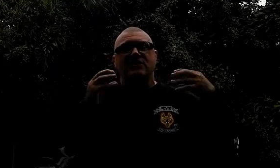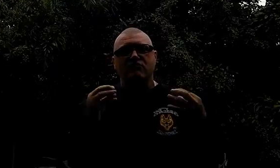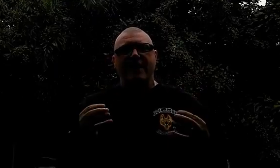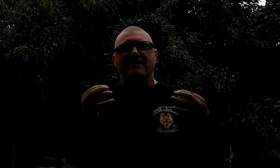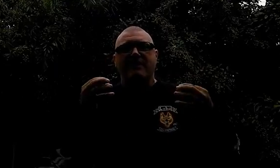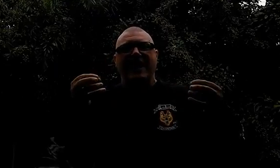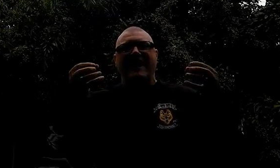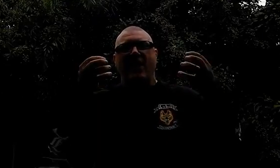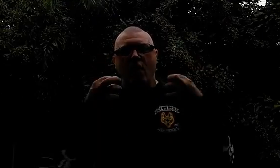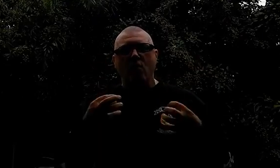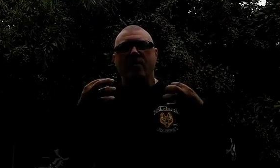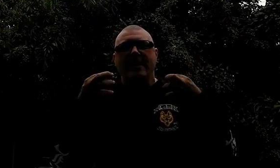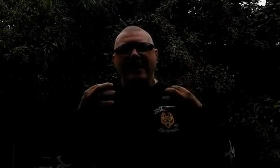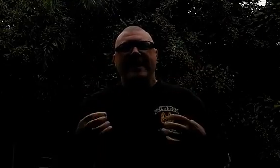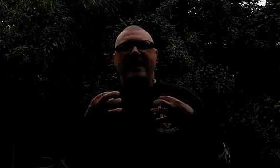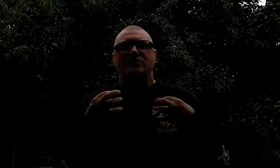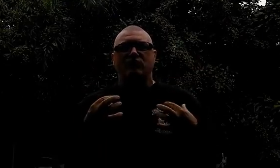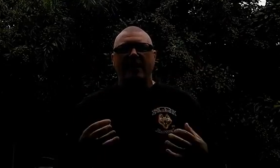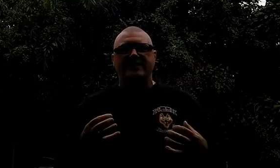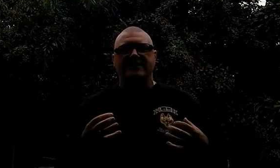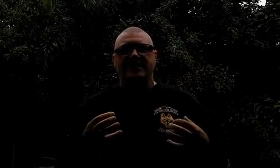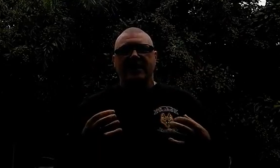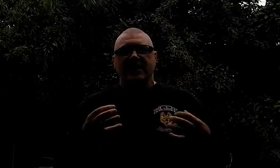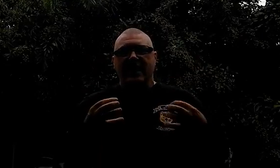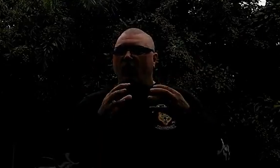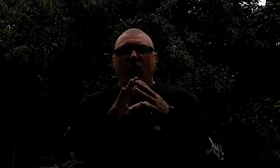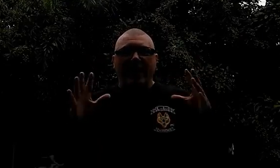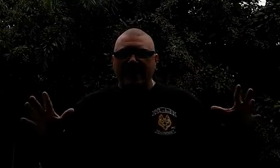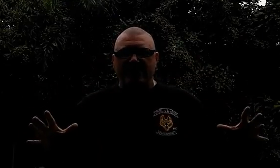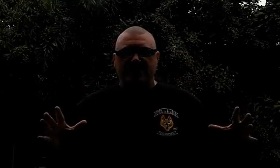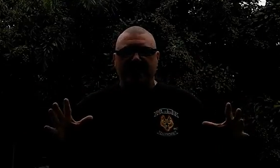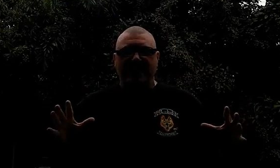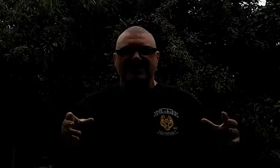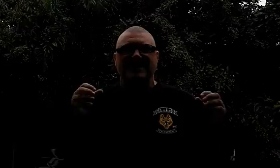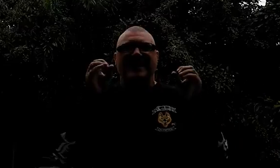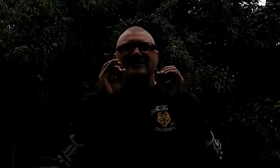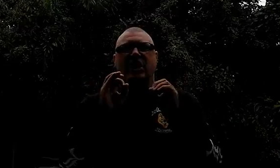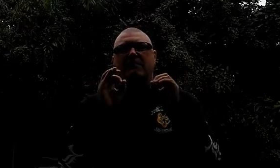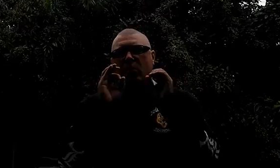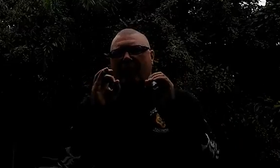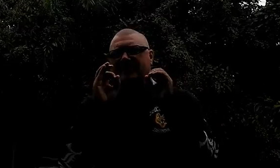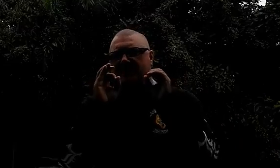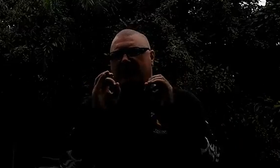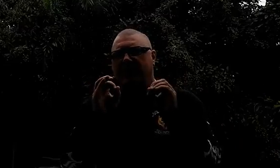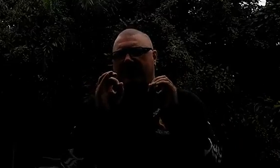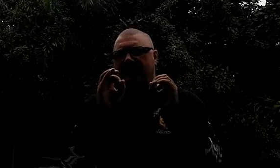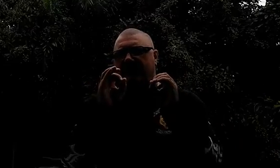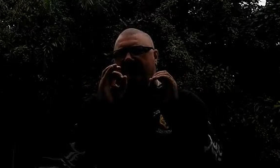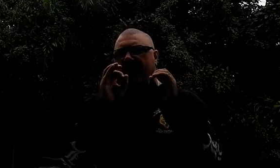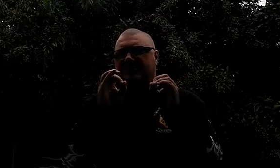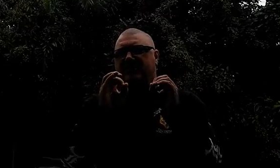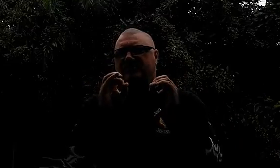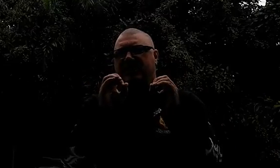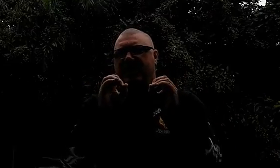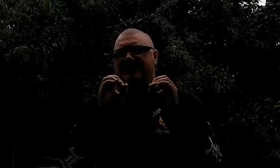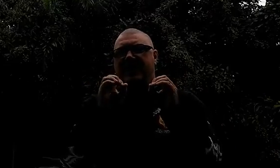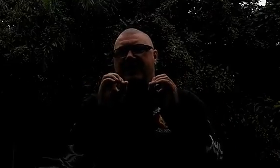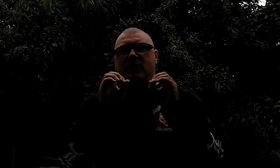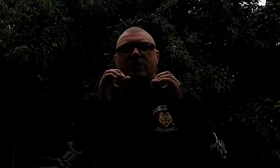These are written by our own in-house writers, yeah, all English speakers. that top quality articles guys that would